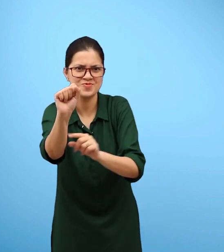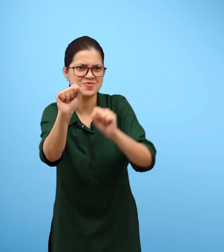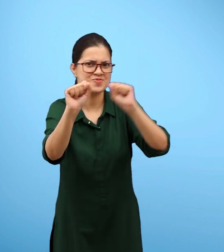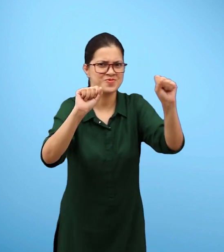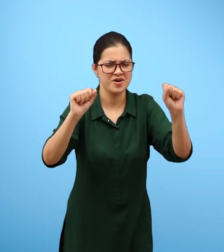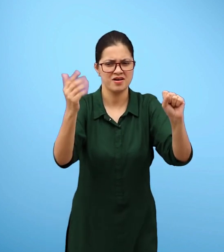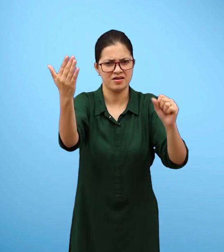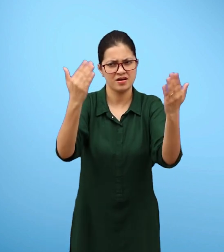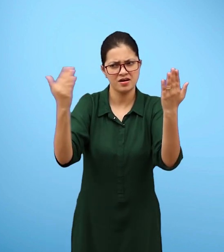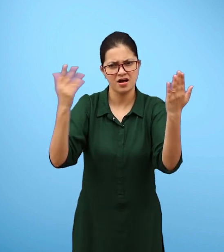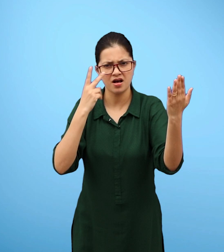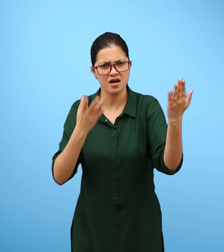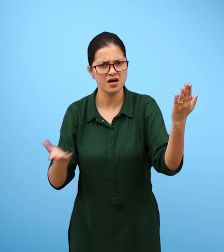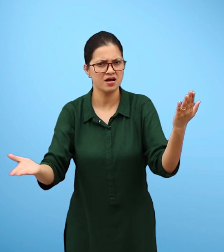on the plants by the roadside. 16.